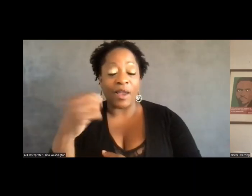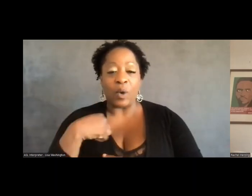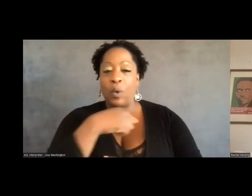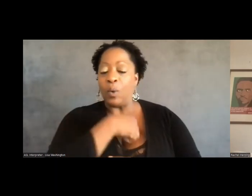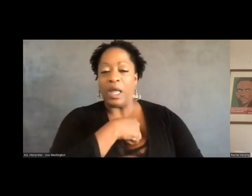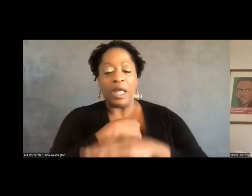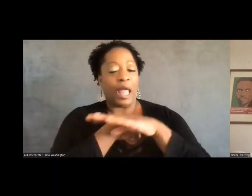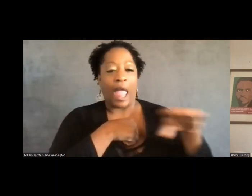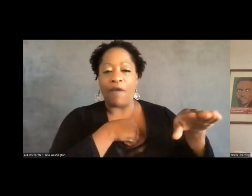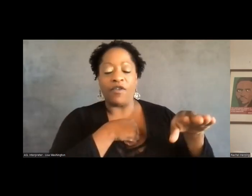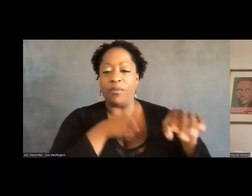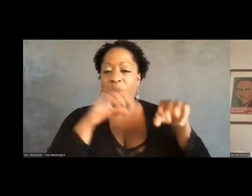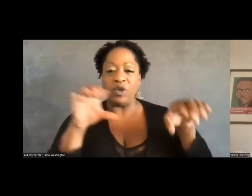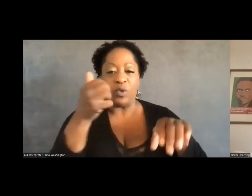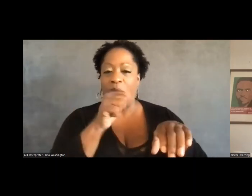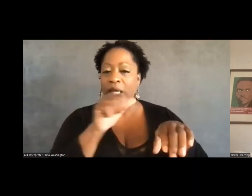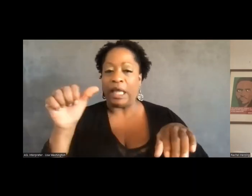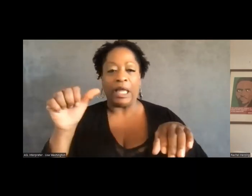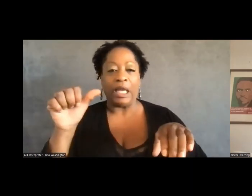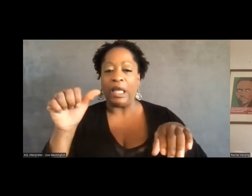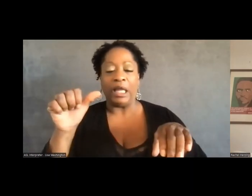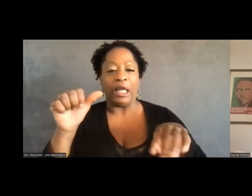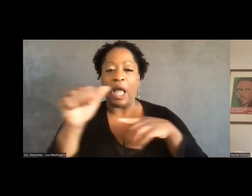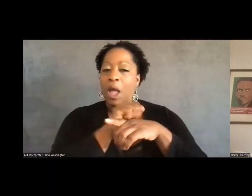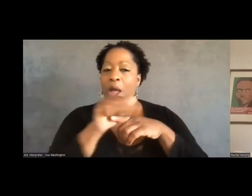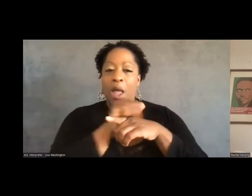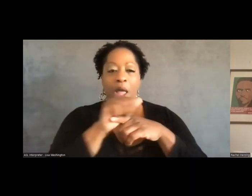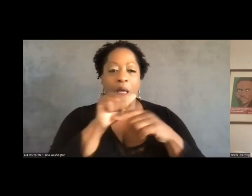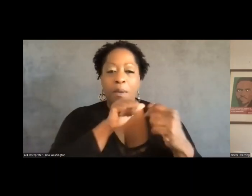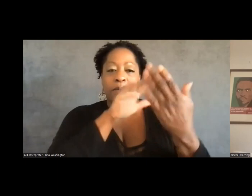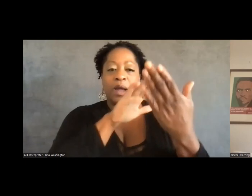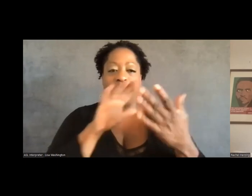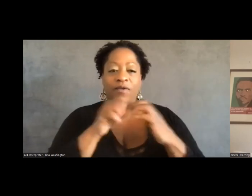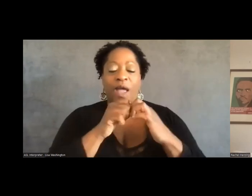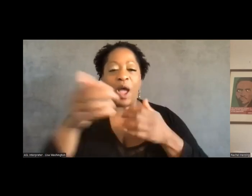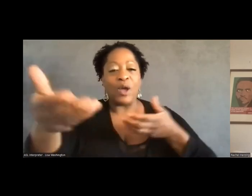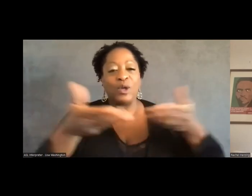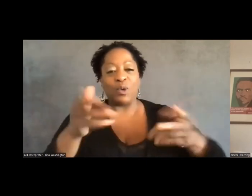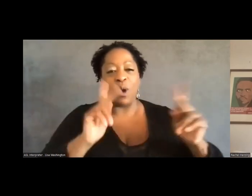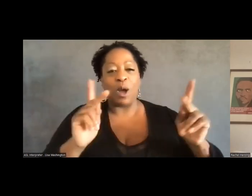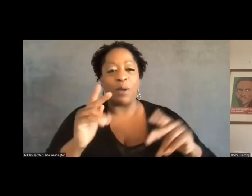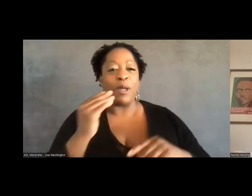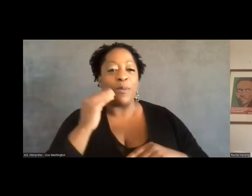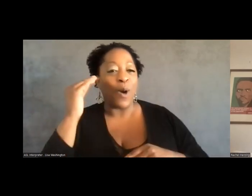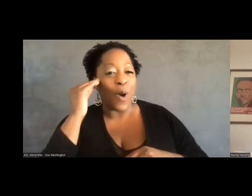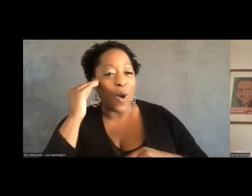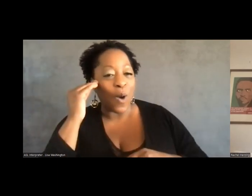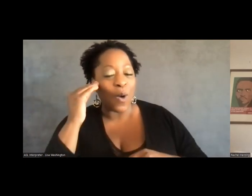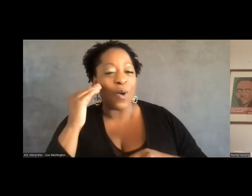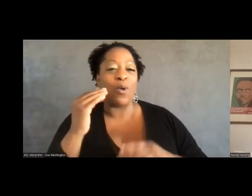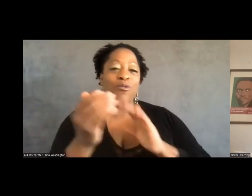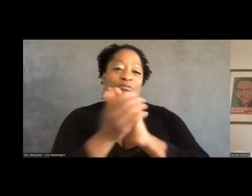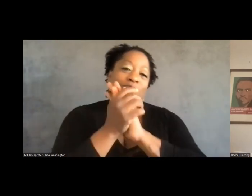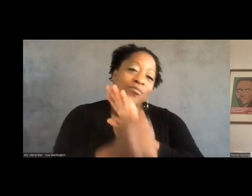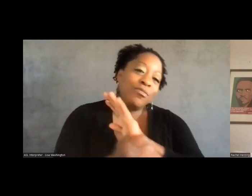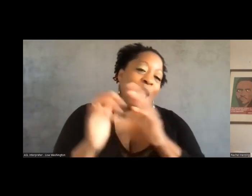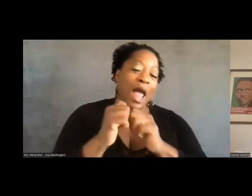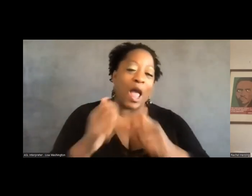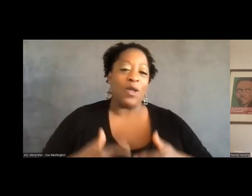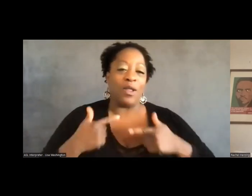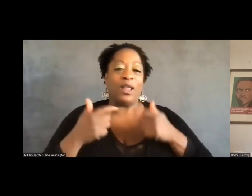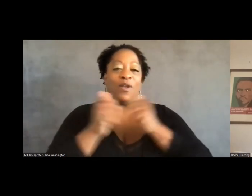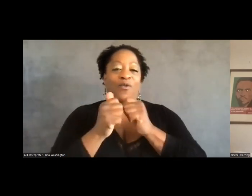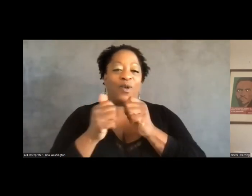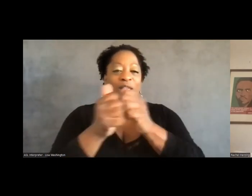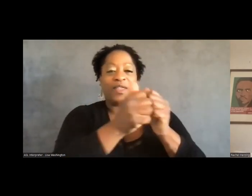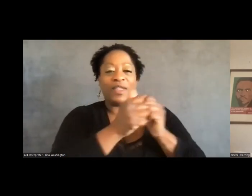we haven't been doing any practicing of how to welcome people home well, or how to live with each other in ways